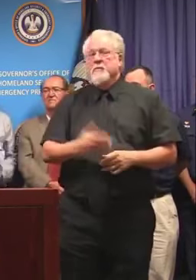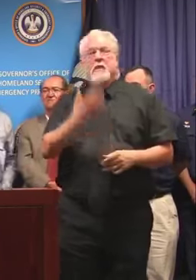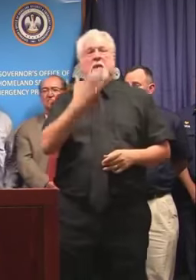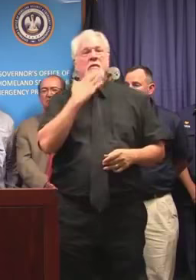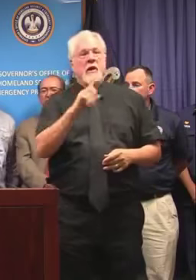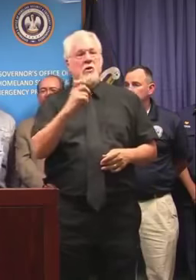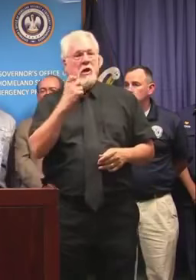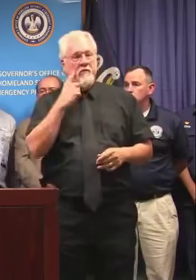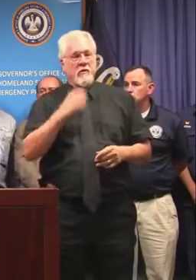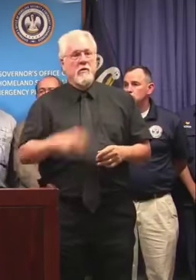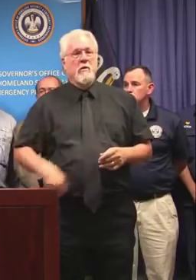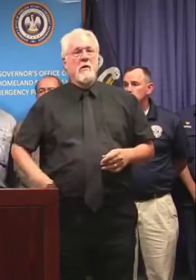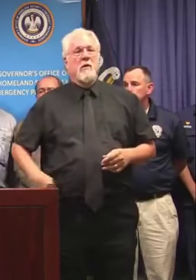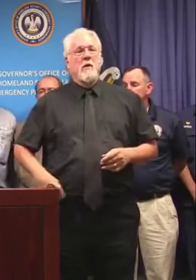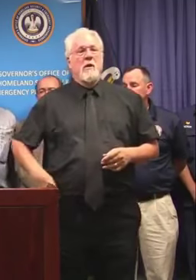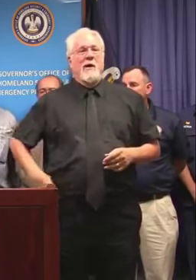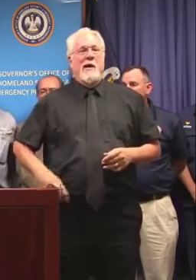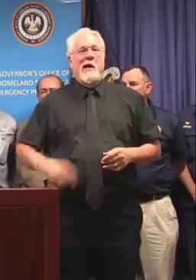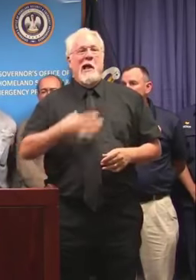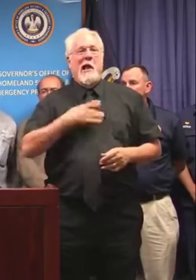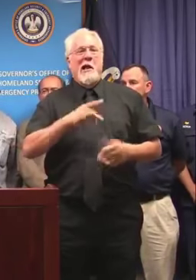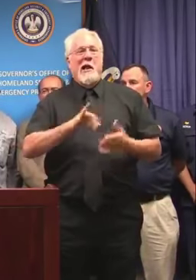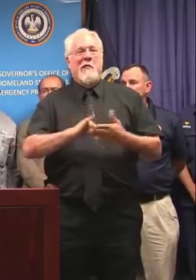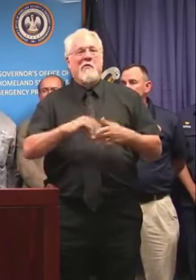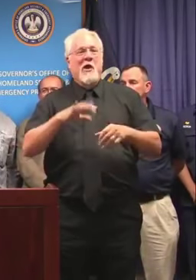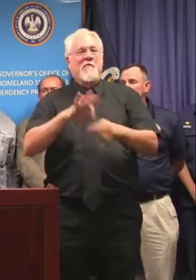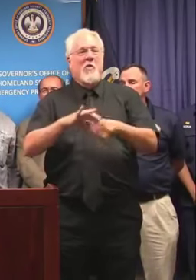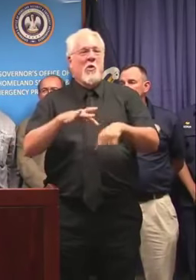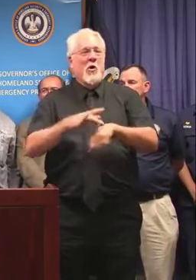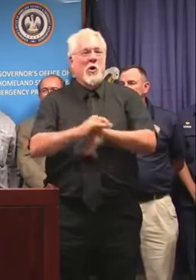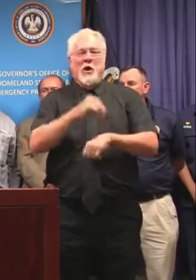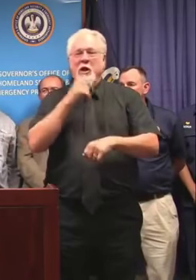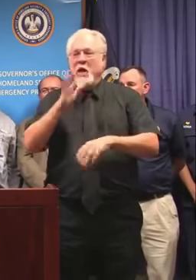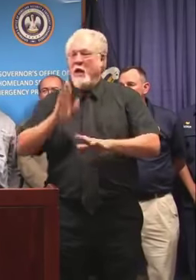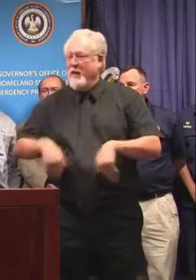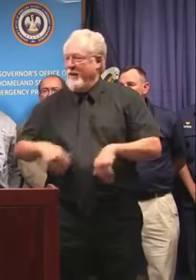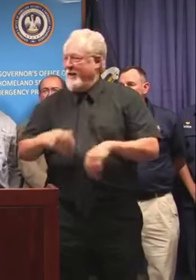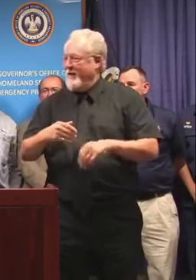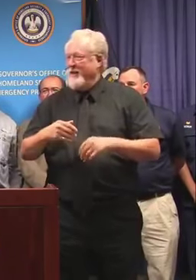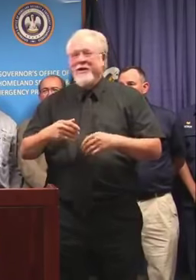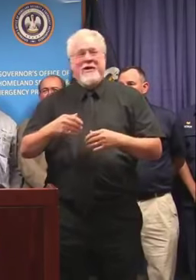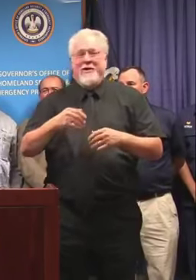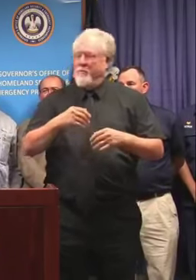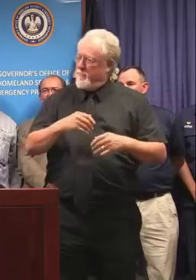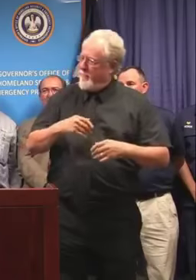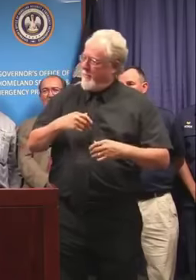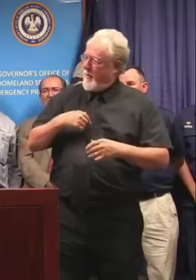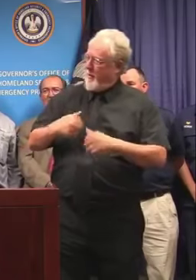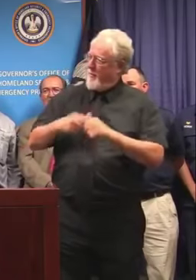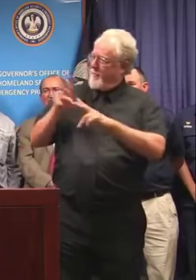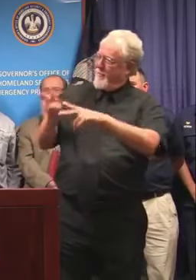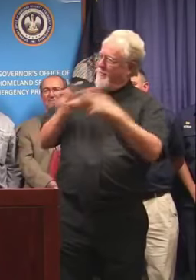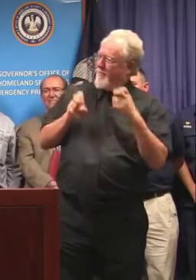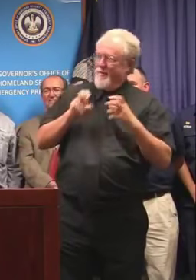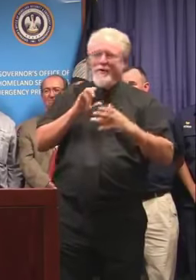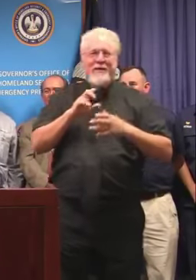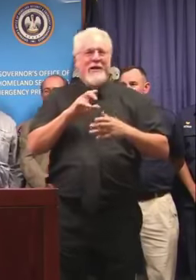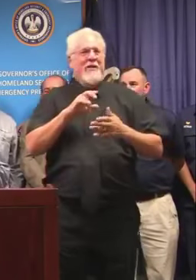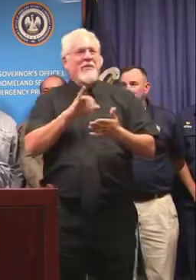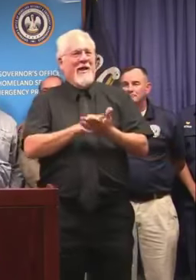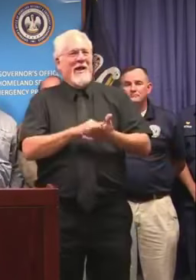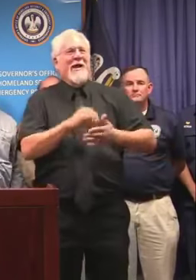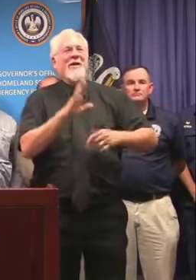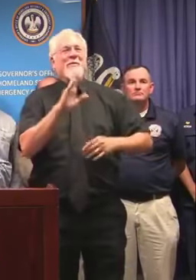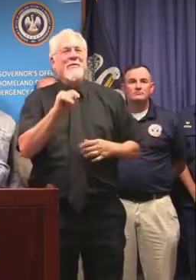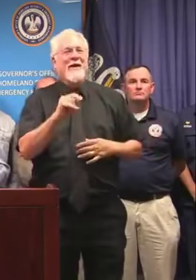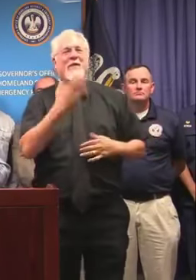Thank you, Governor. I like that slogan, vote early, not late. Before you file a trade name with me, I'm going to go ahead and jump on that.